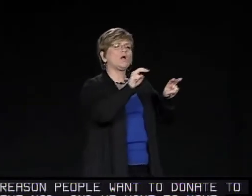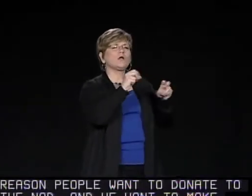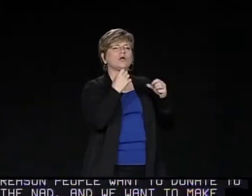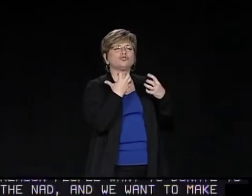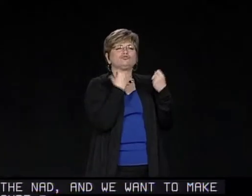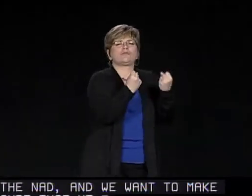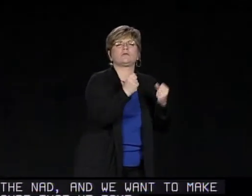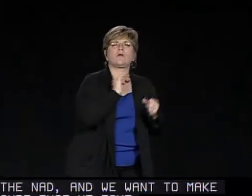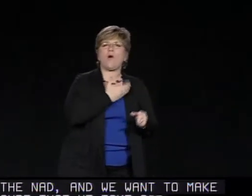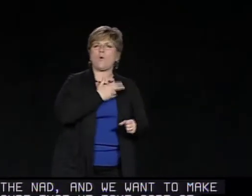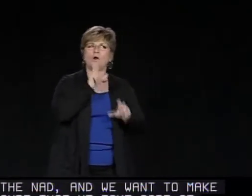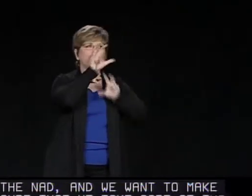also.